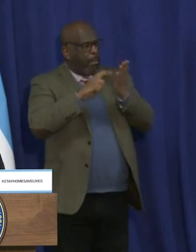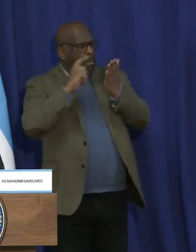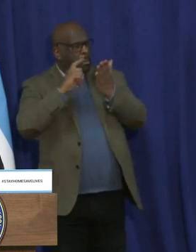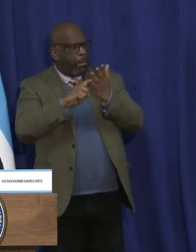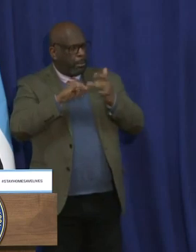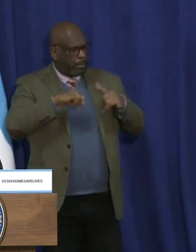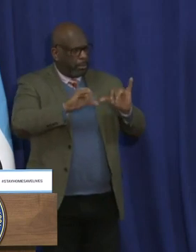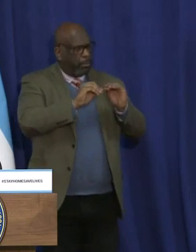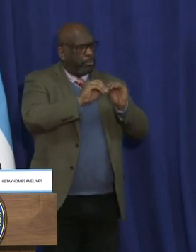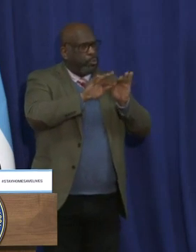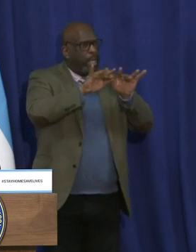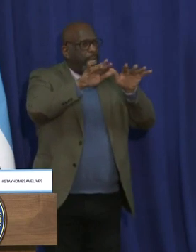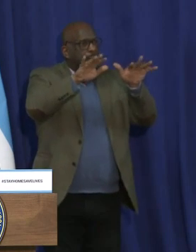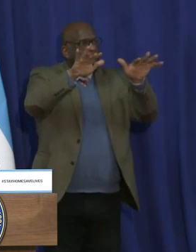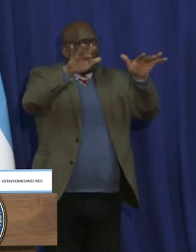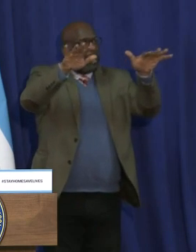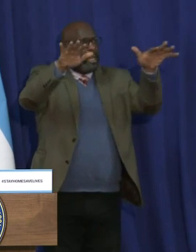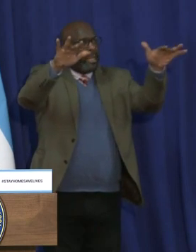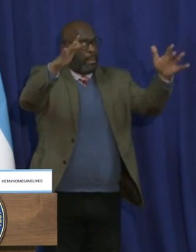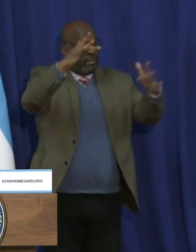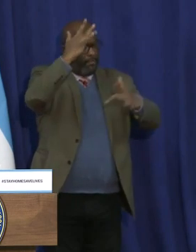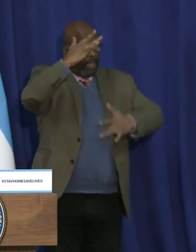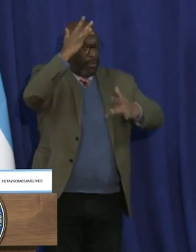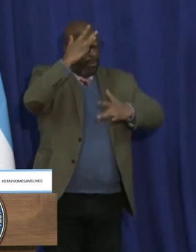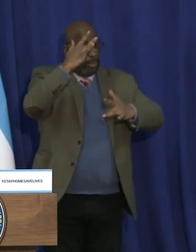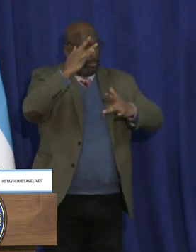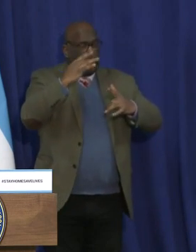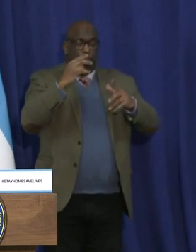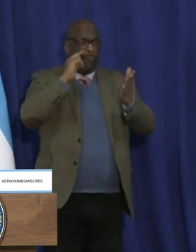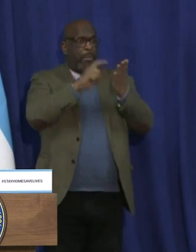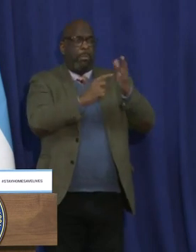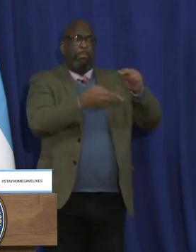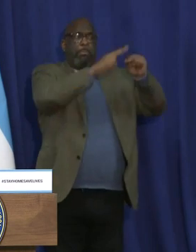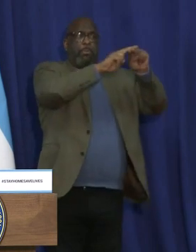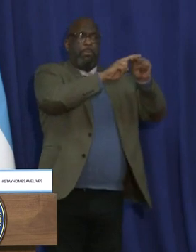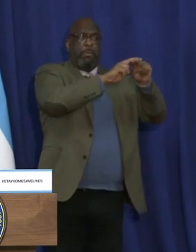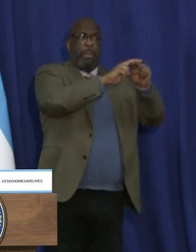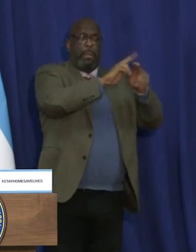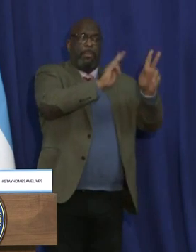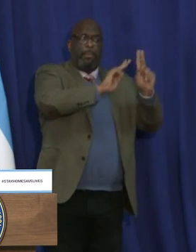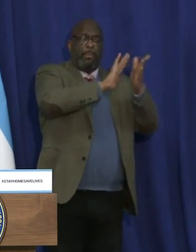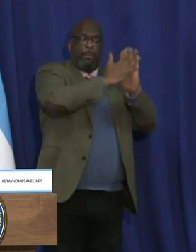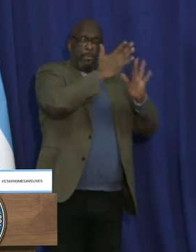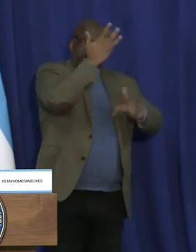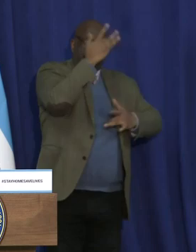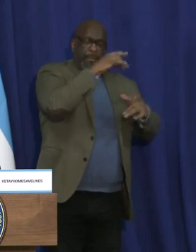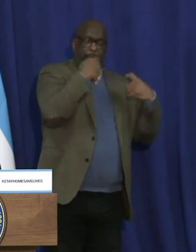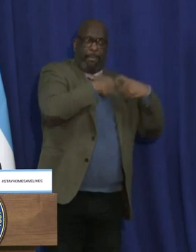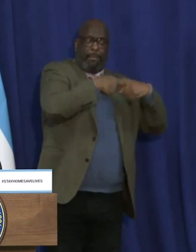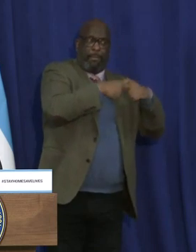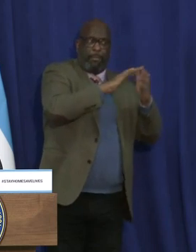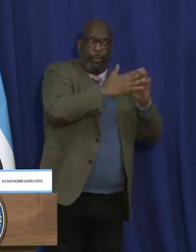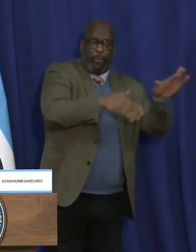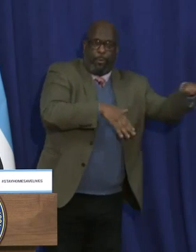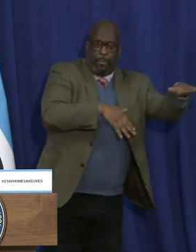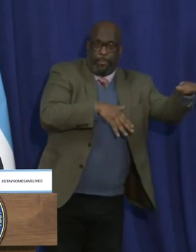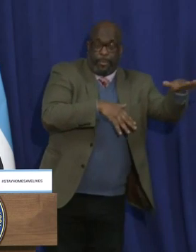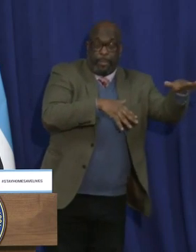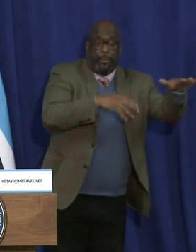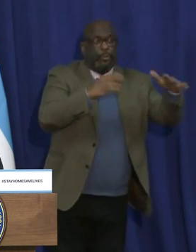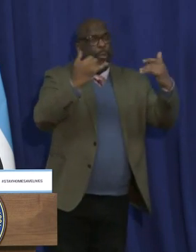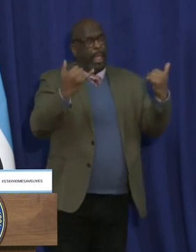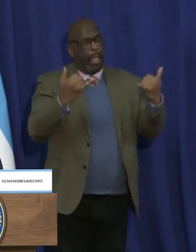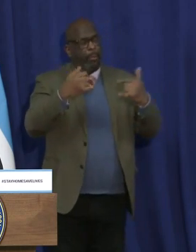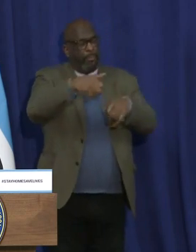terrible virus, we are seeing a surge in cases amongst our Latinx residents. And this demands that we dig down